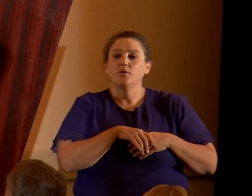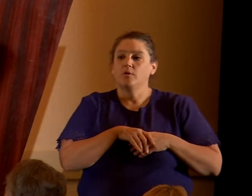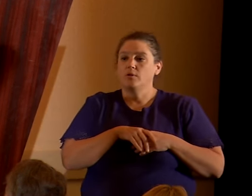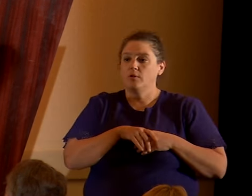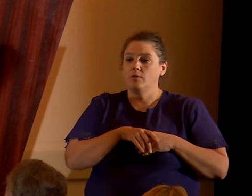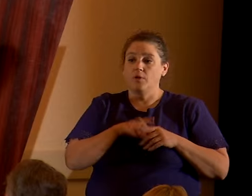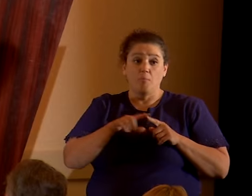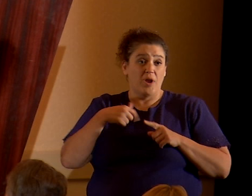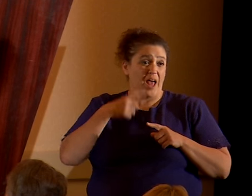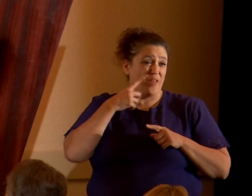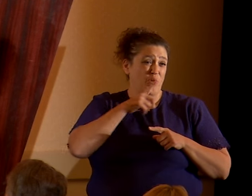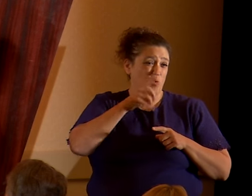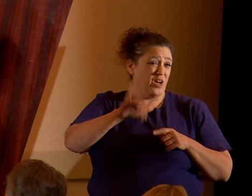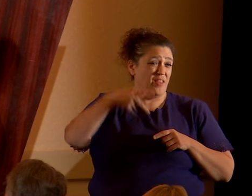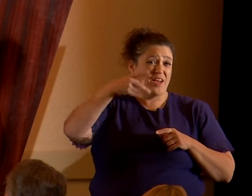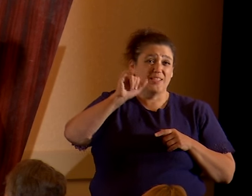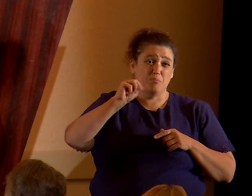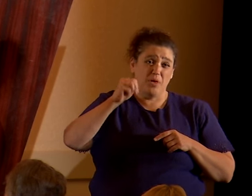think he's just a pimp.